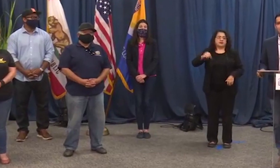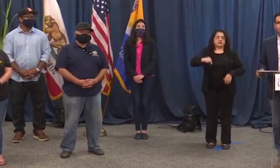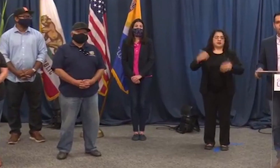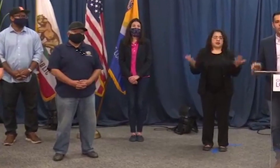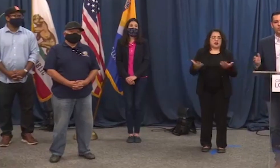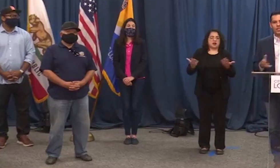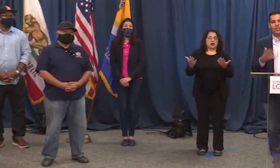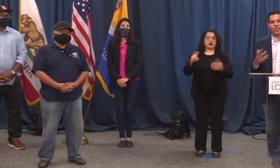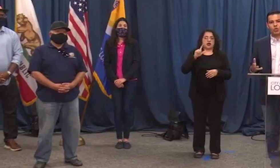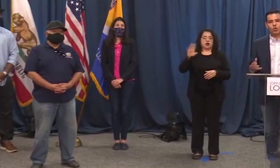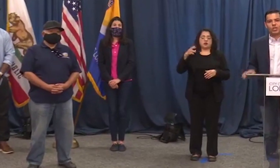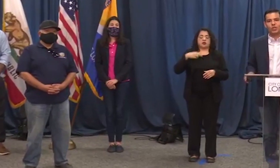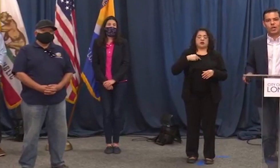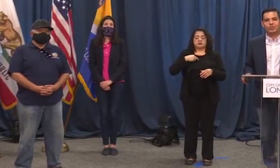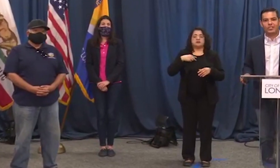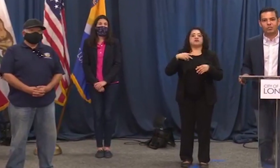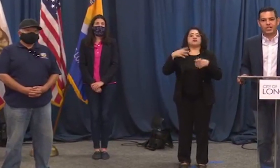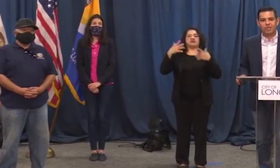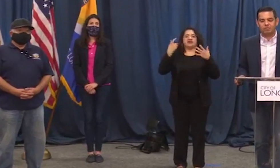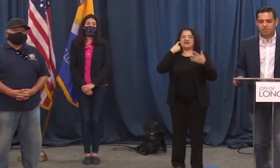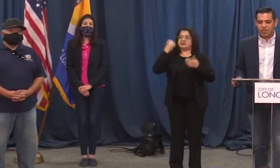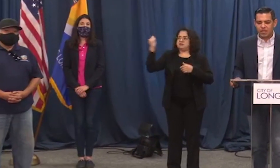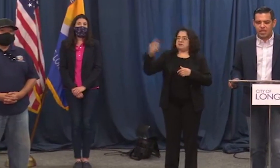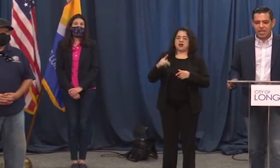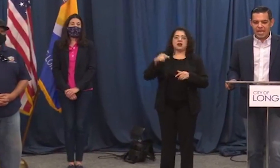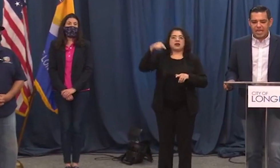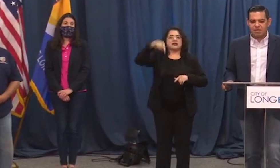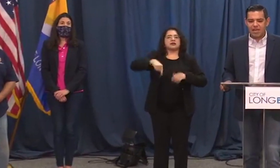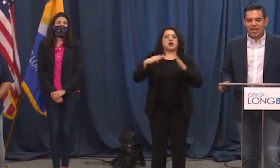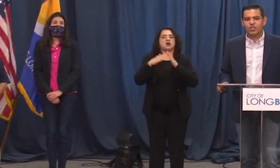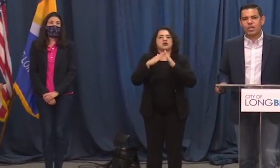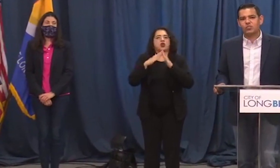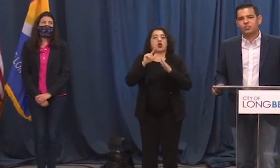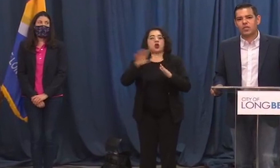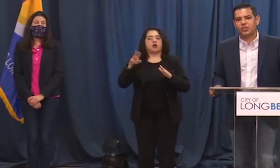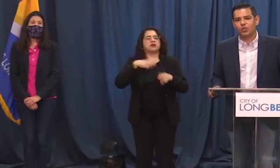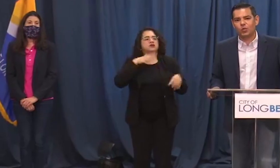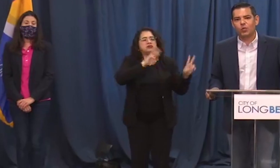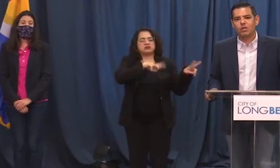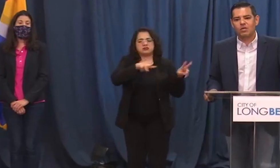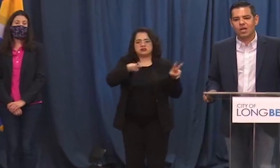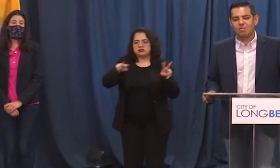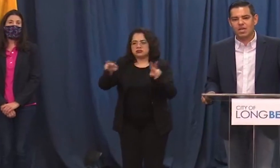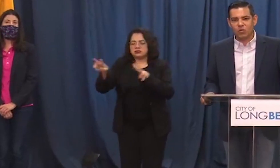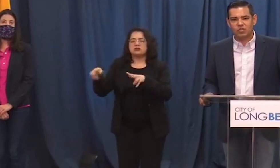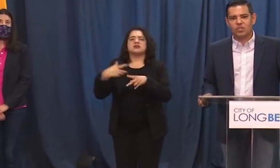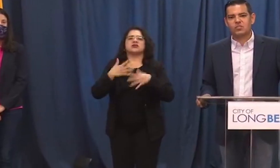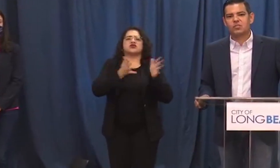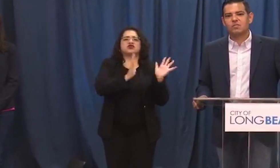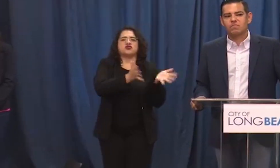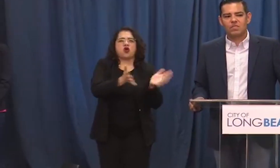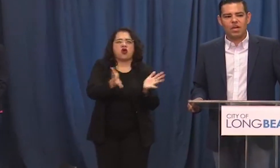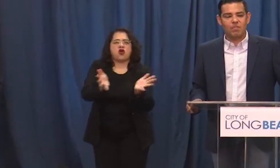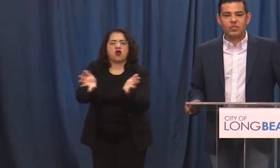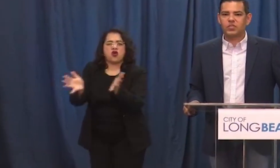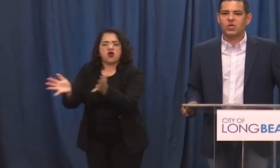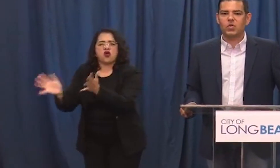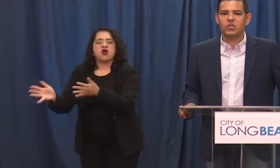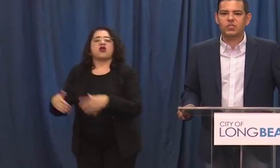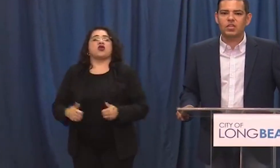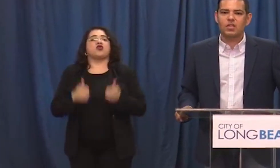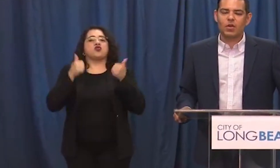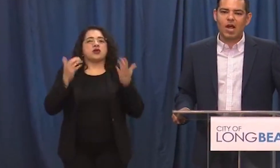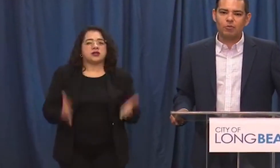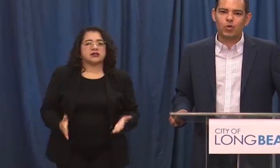back from visiting and touring throughout the downtown and had a chance to speak to many residents business